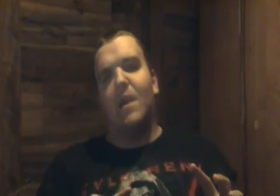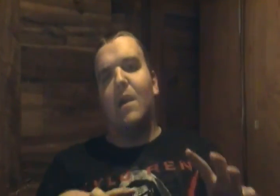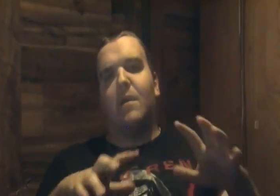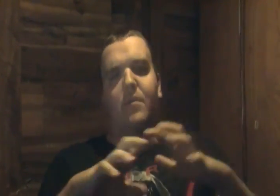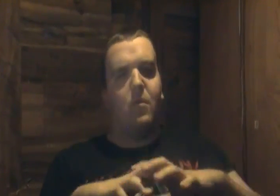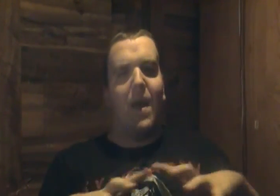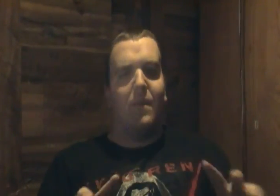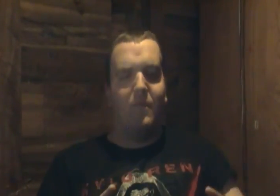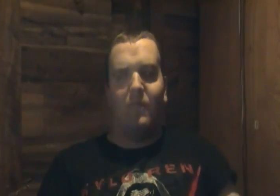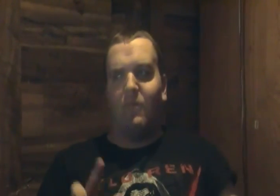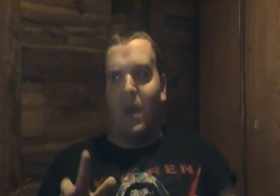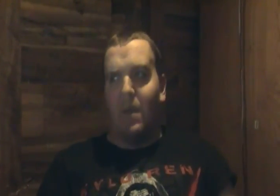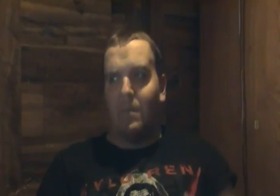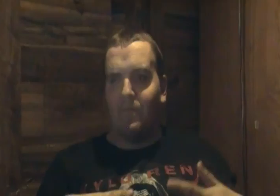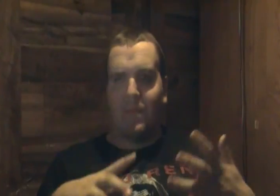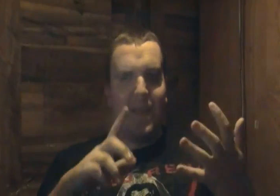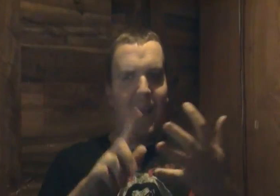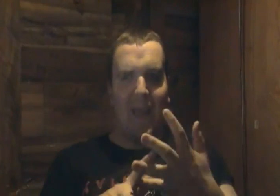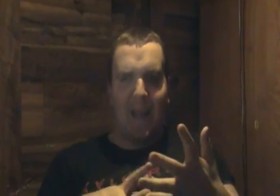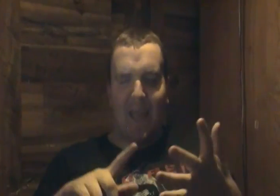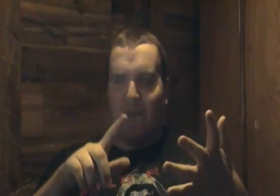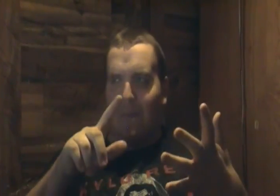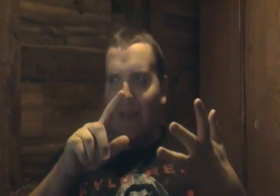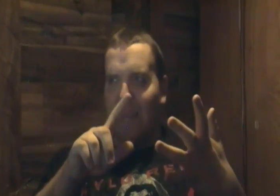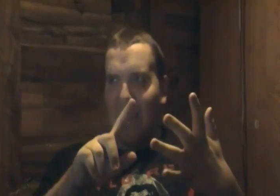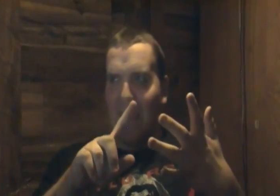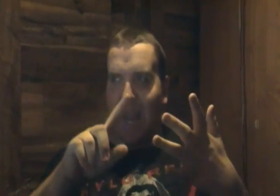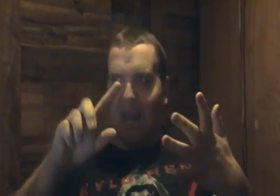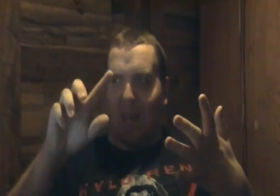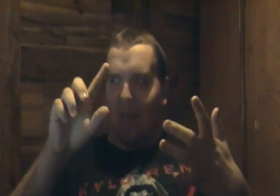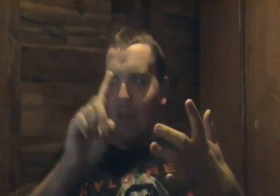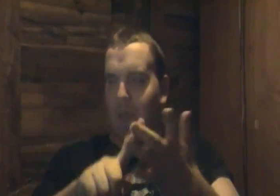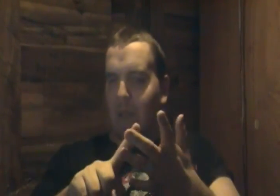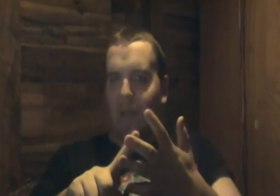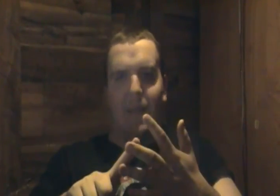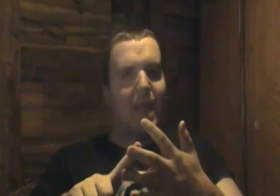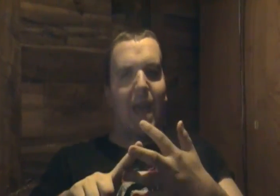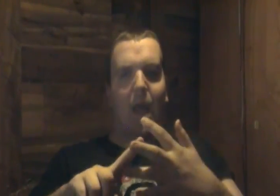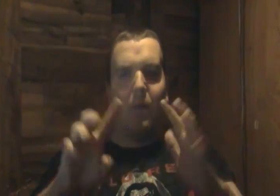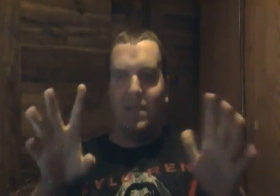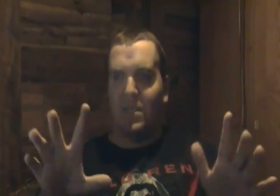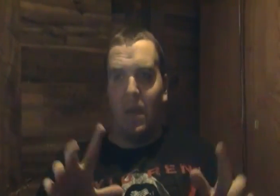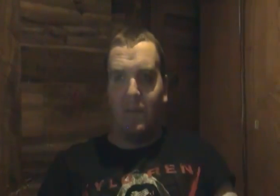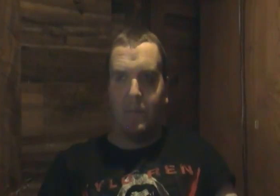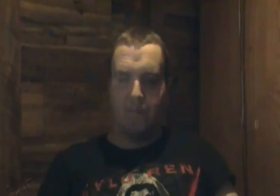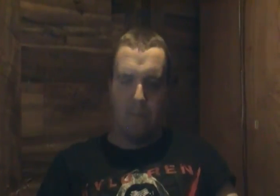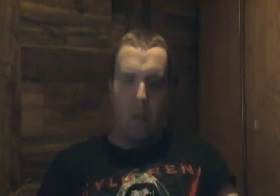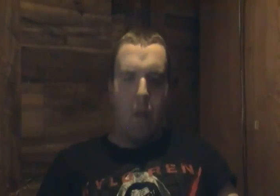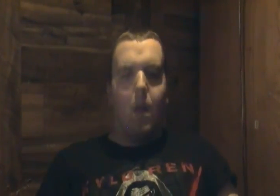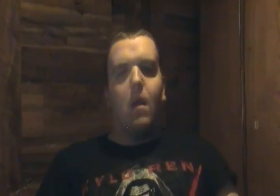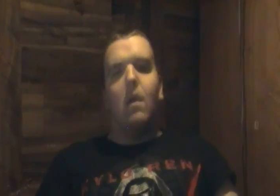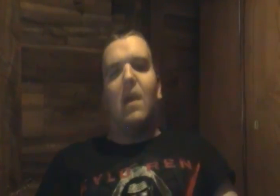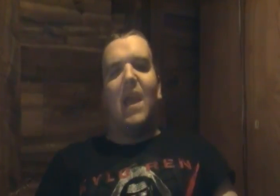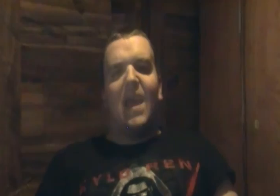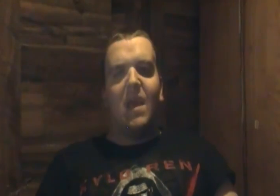throughout from like got a helmet got a got all this stuff and